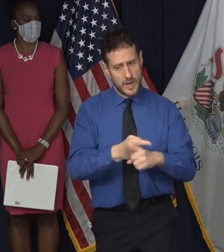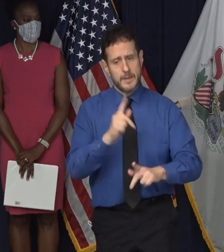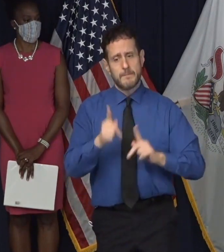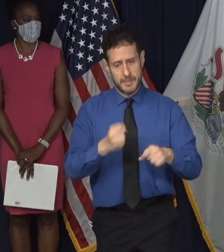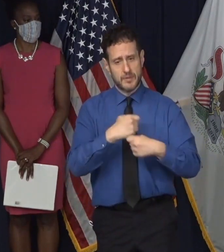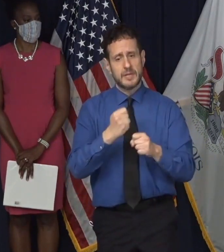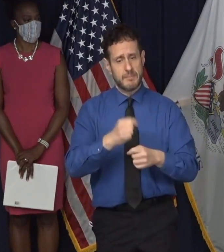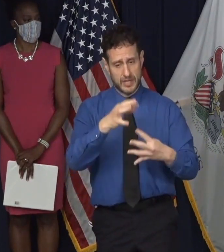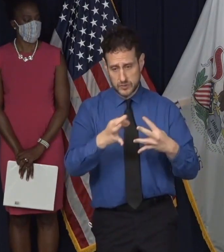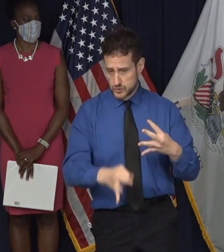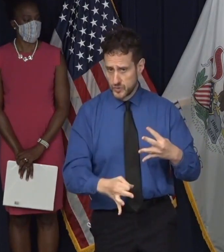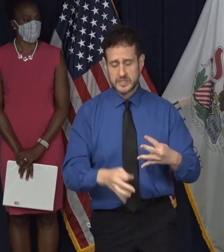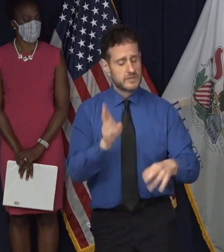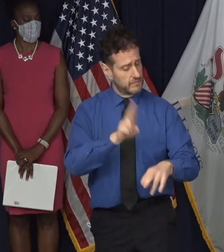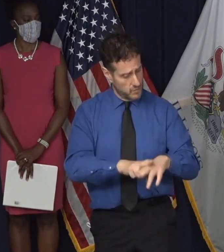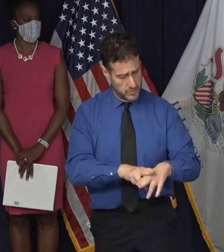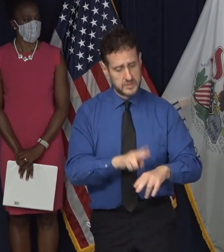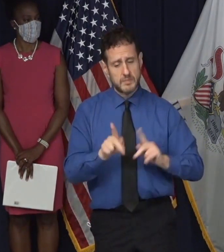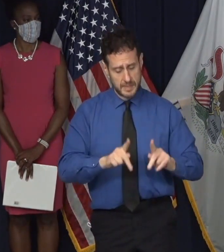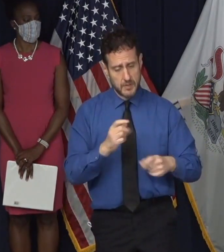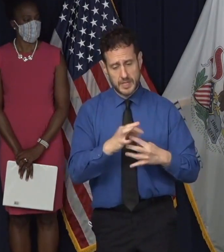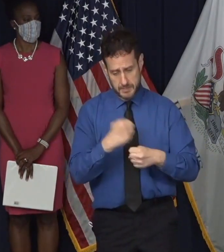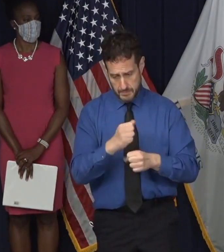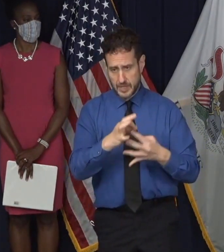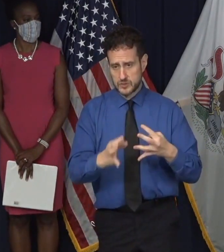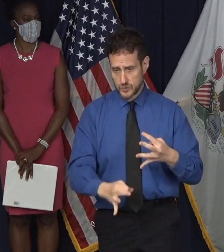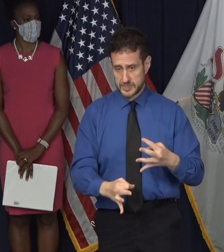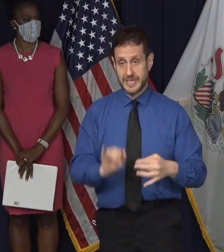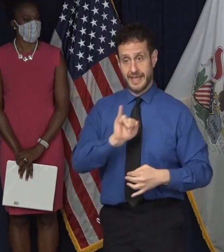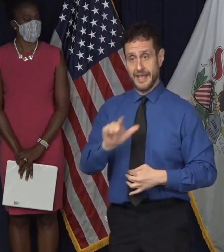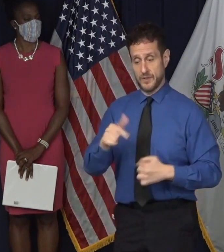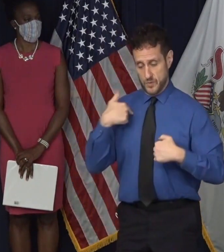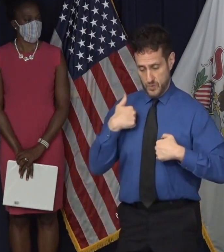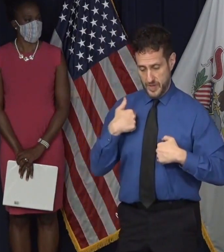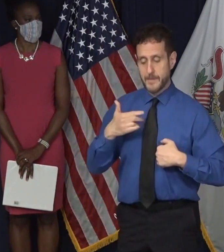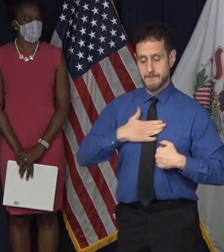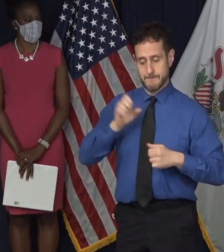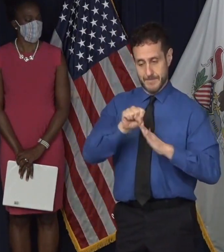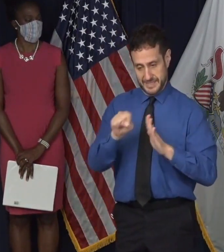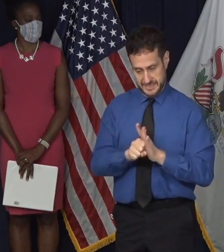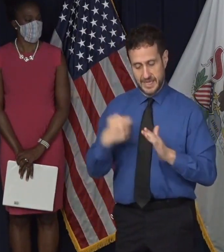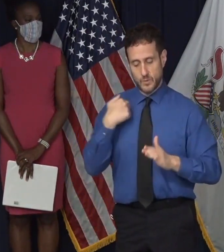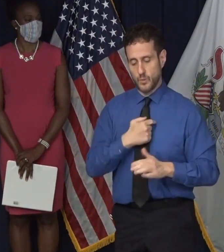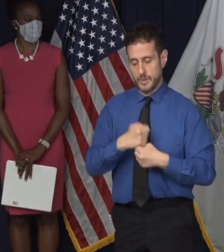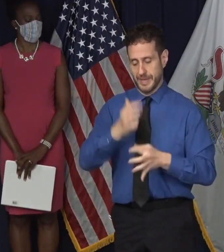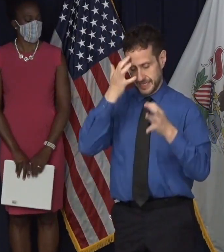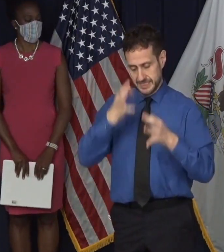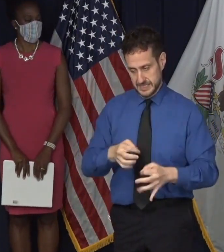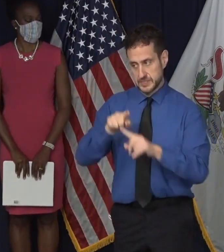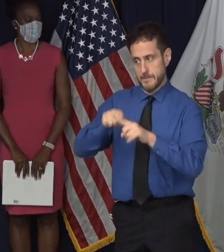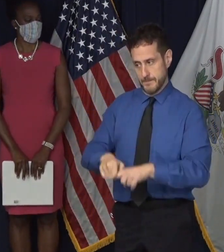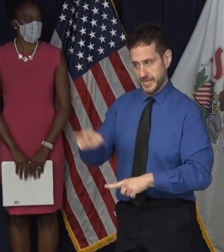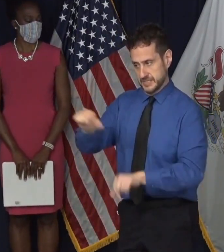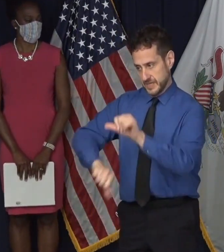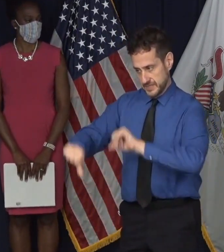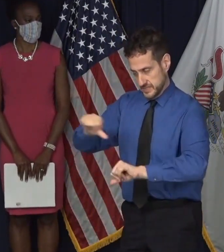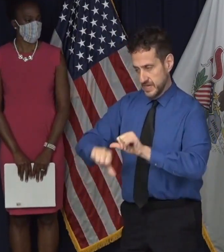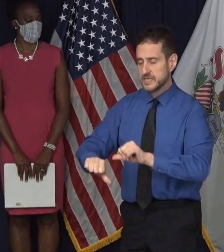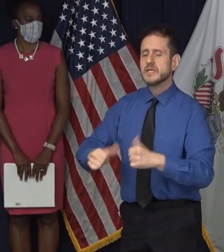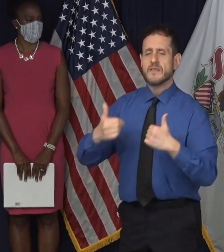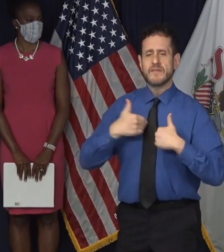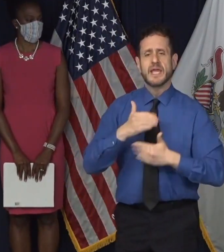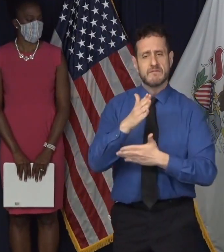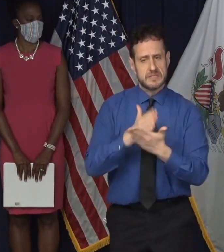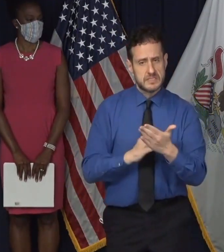a choice here. There's no doubt about it. And I, and Illinois is making a choice here. We're making a choice based upon the science that there are